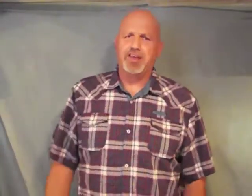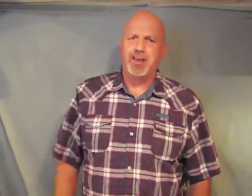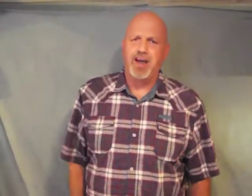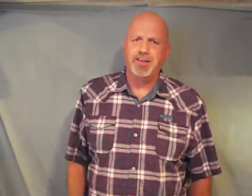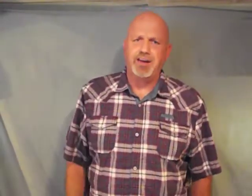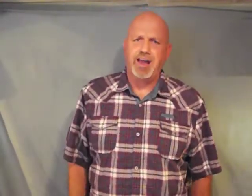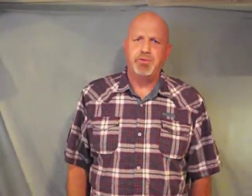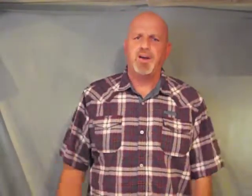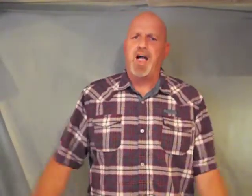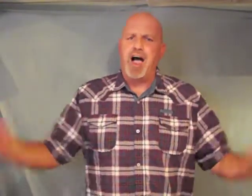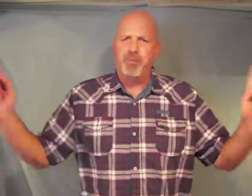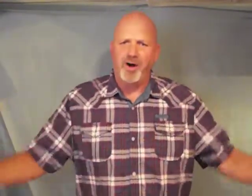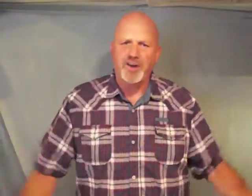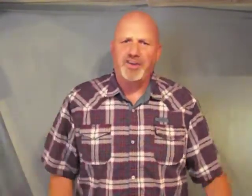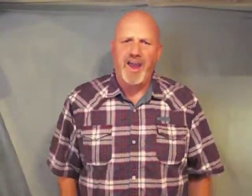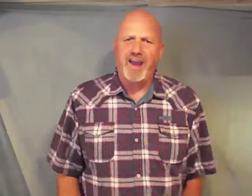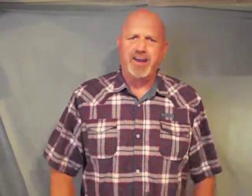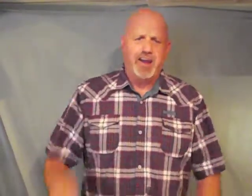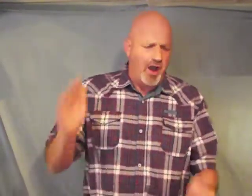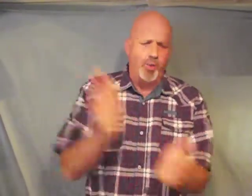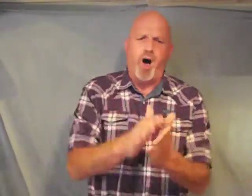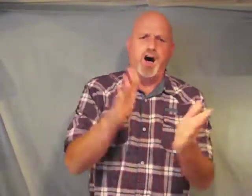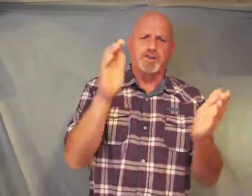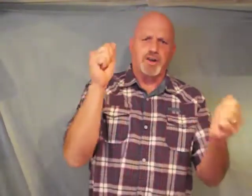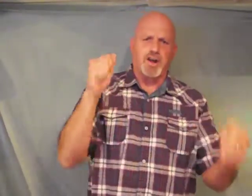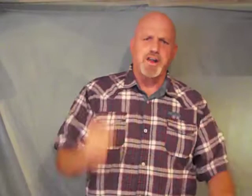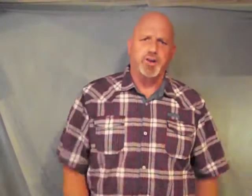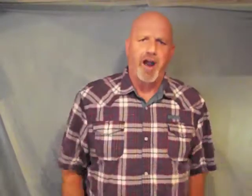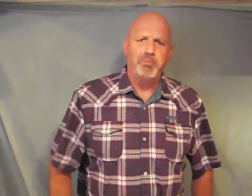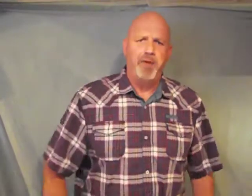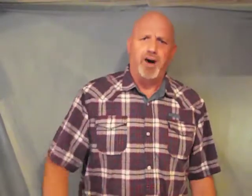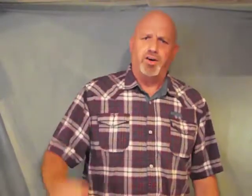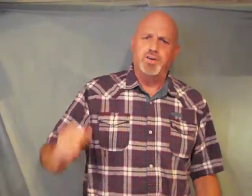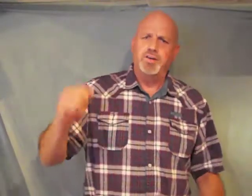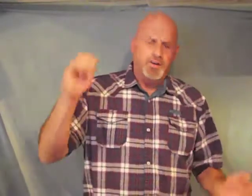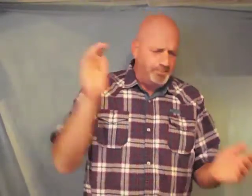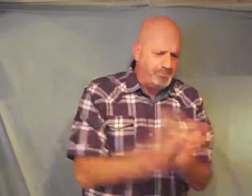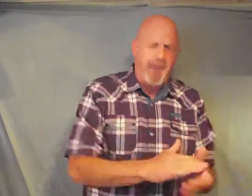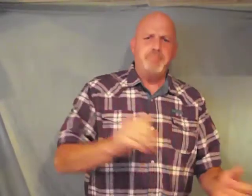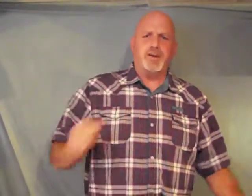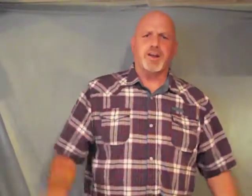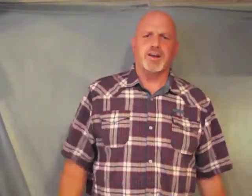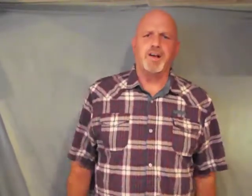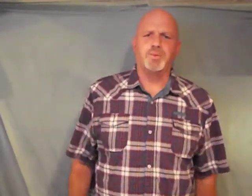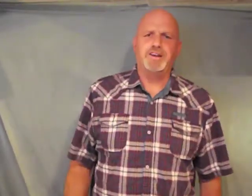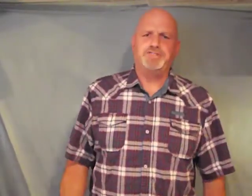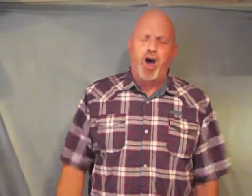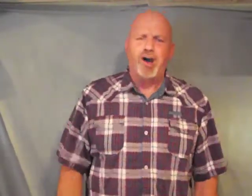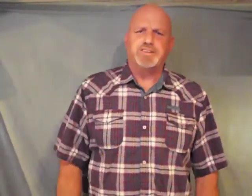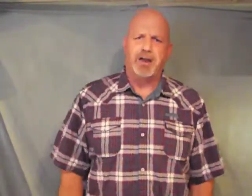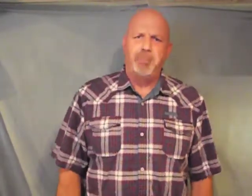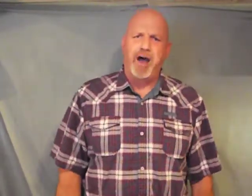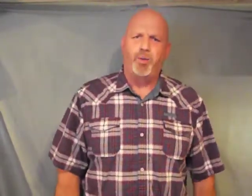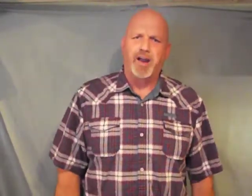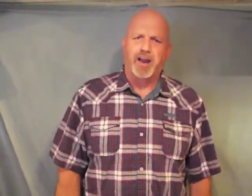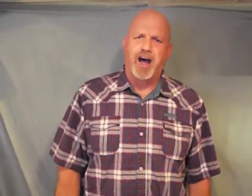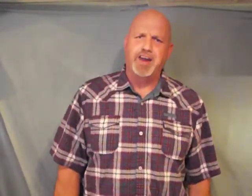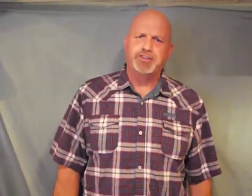the other neighbor I'm going to tell you walls are going to crumble people are going to rejoice about what God is